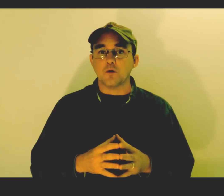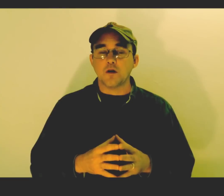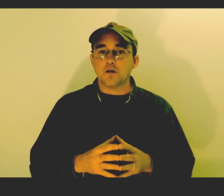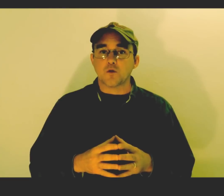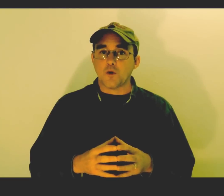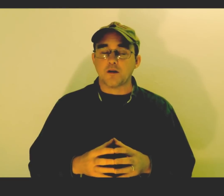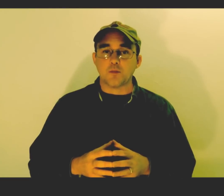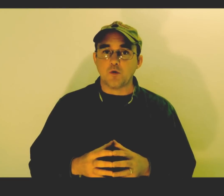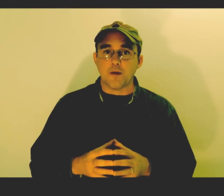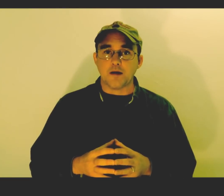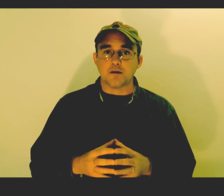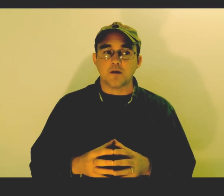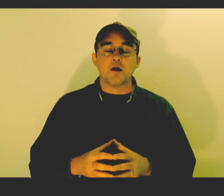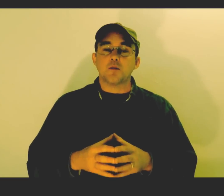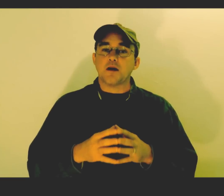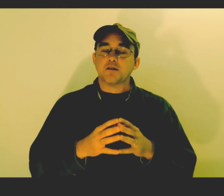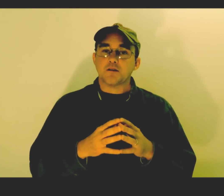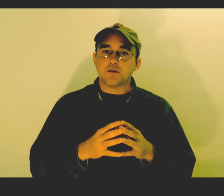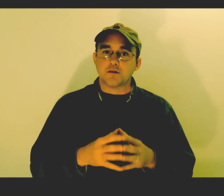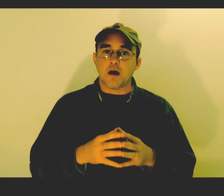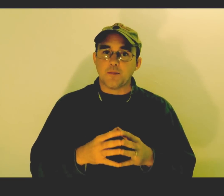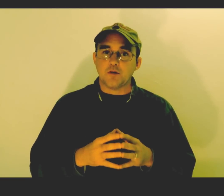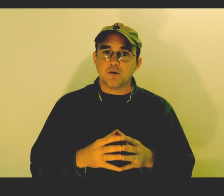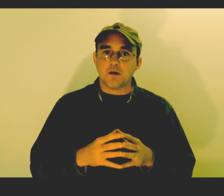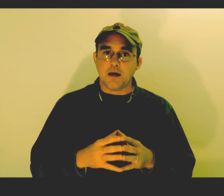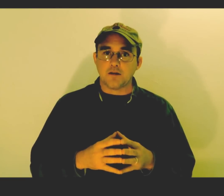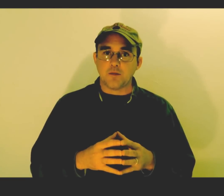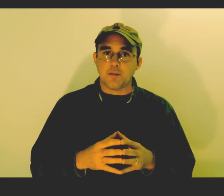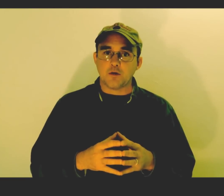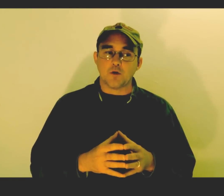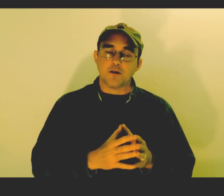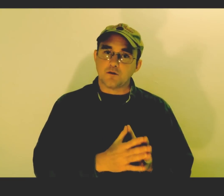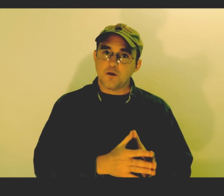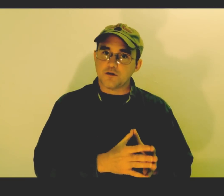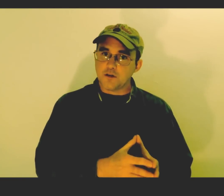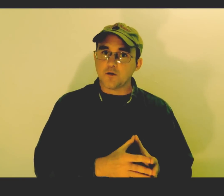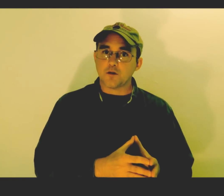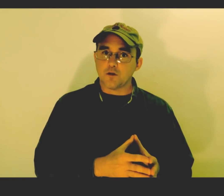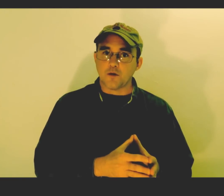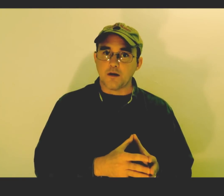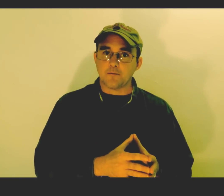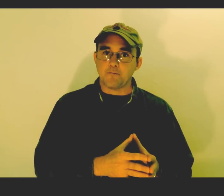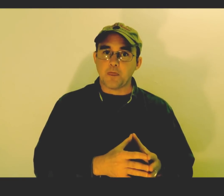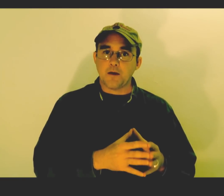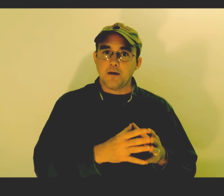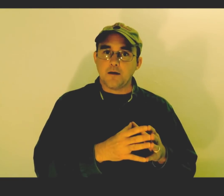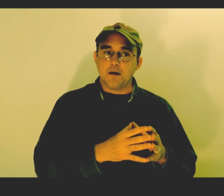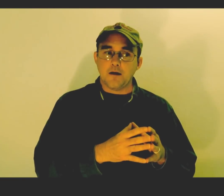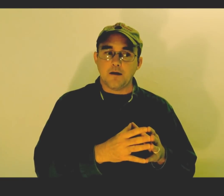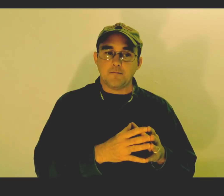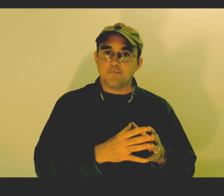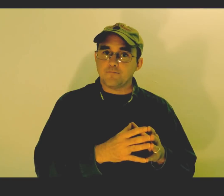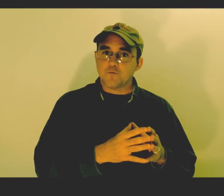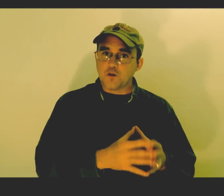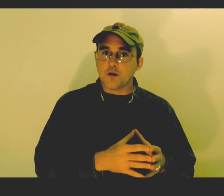for weekly pool maintenance. But I said, stop using calcium hypochlorite, switch to liquid chlorine, sodium